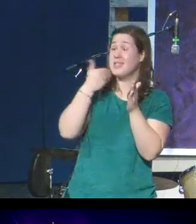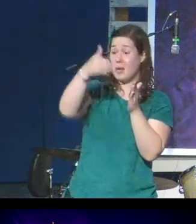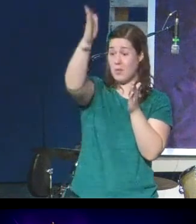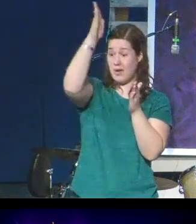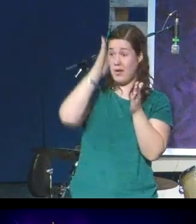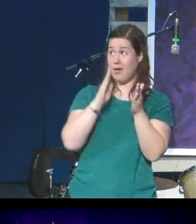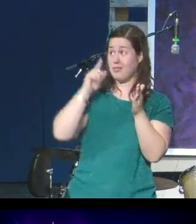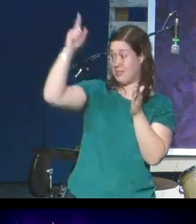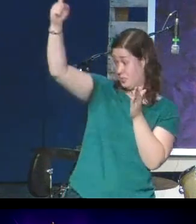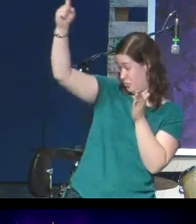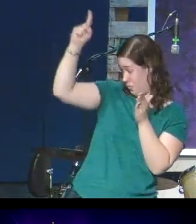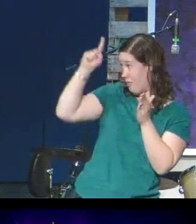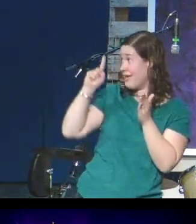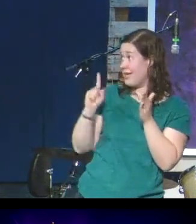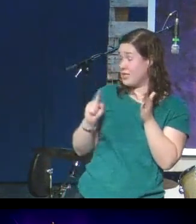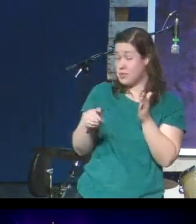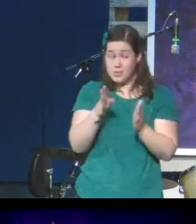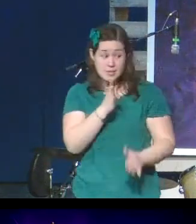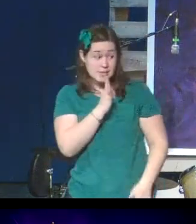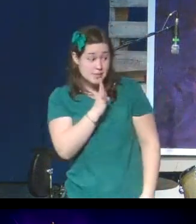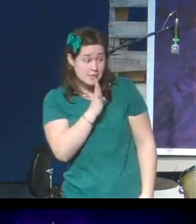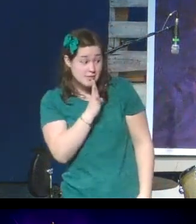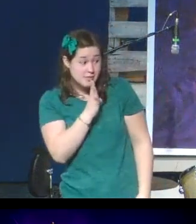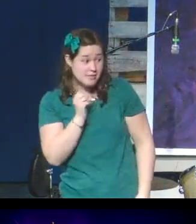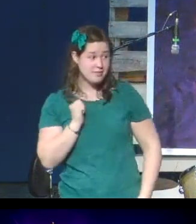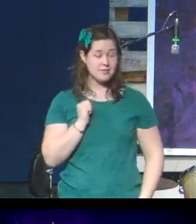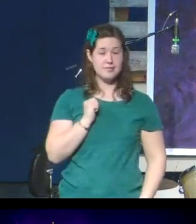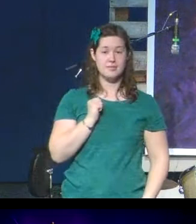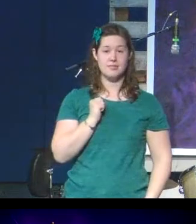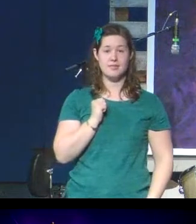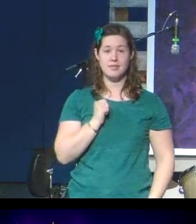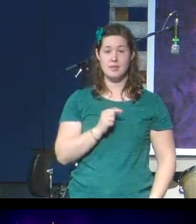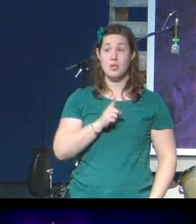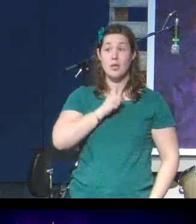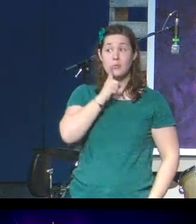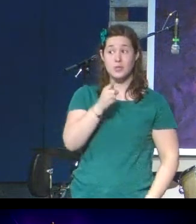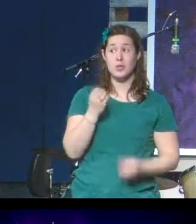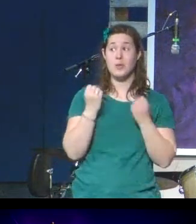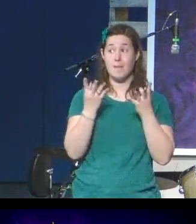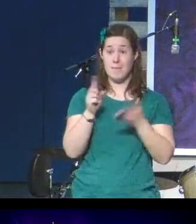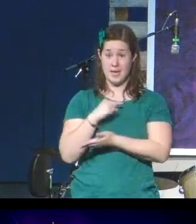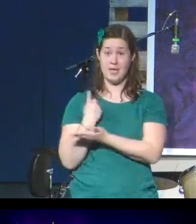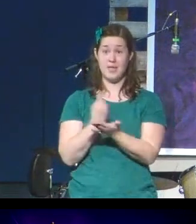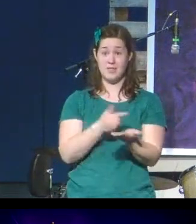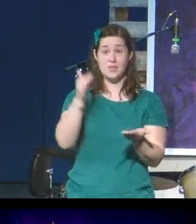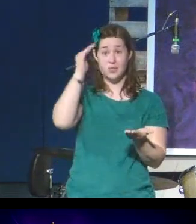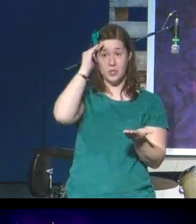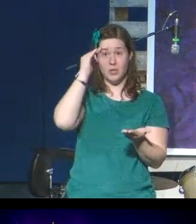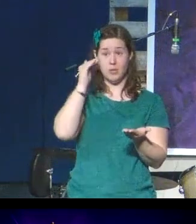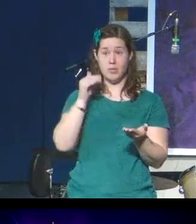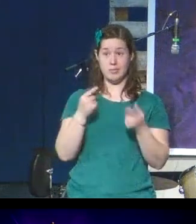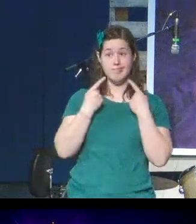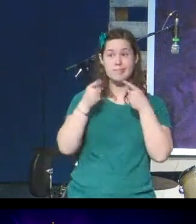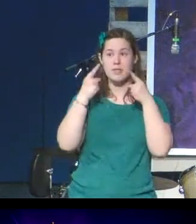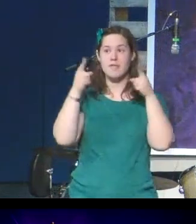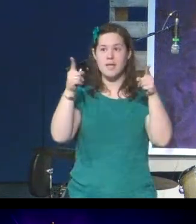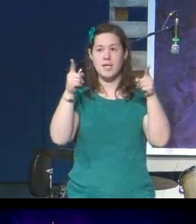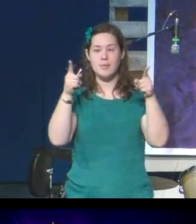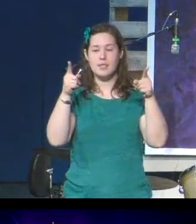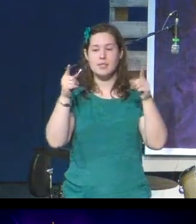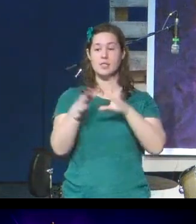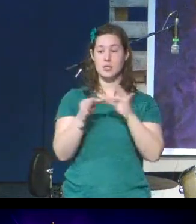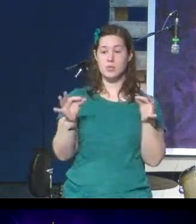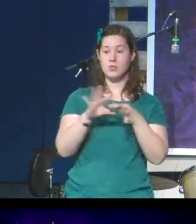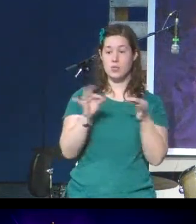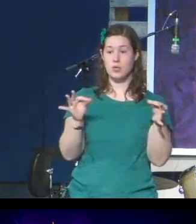us. I'm sure many of us know that famous fabled story of the person who receives a vision from God saying,